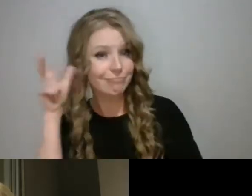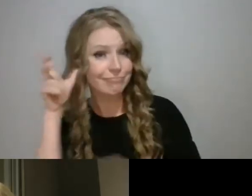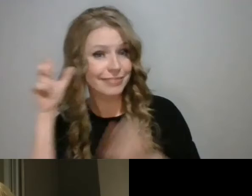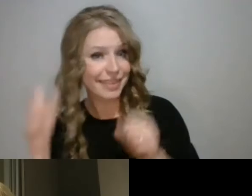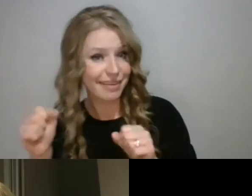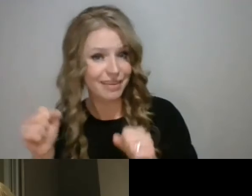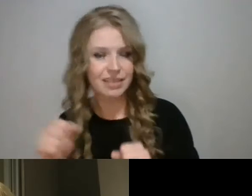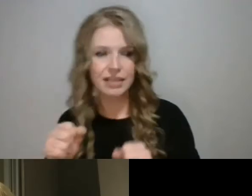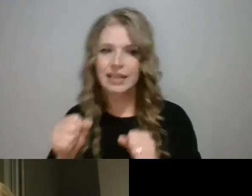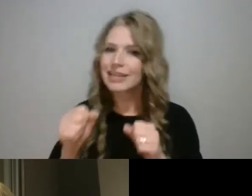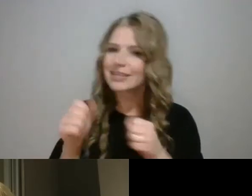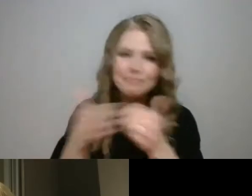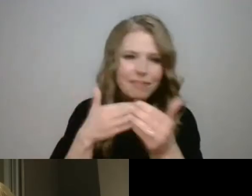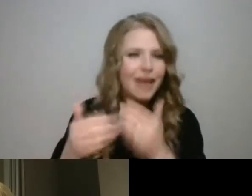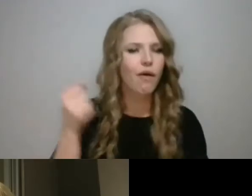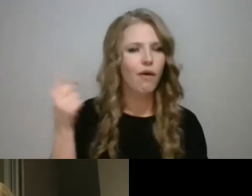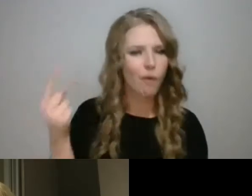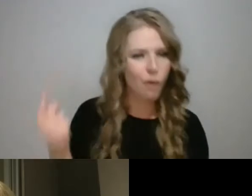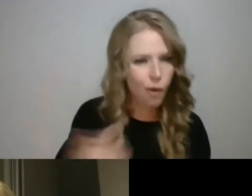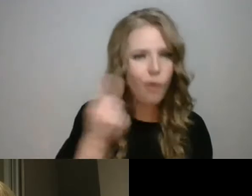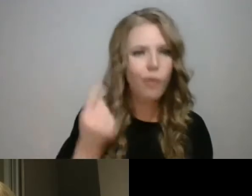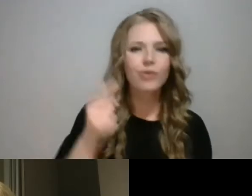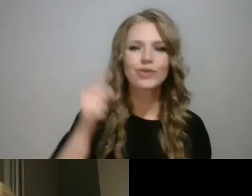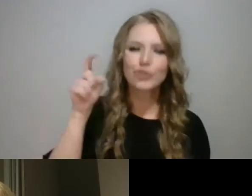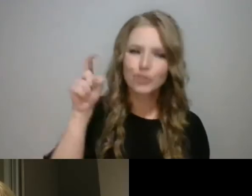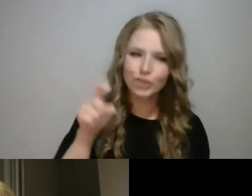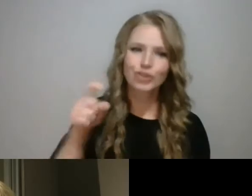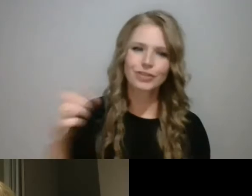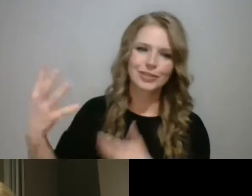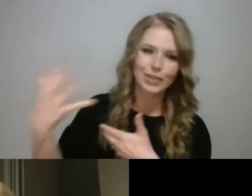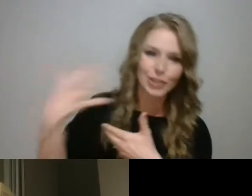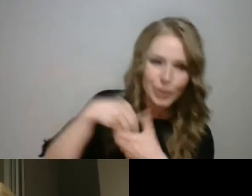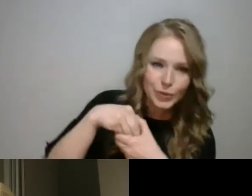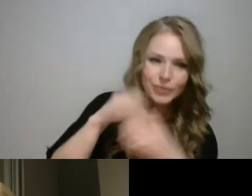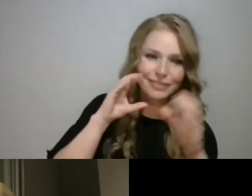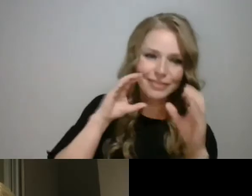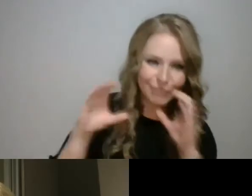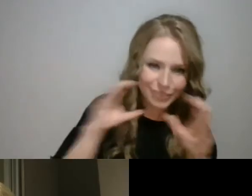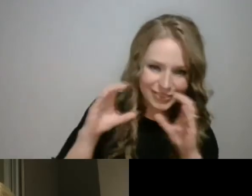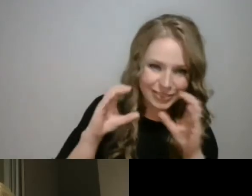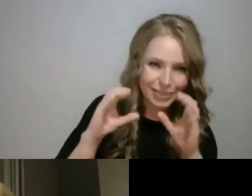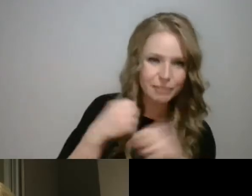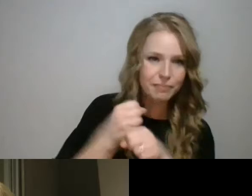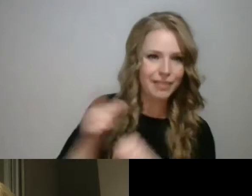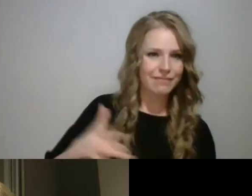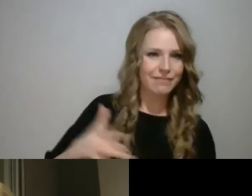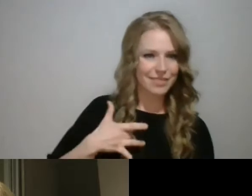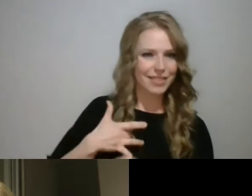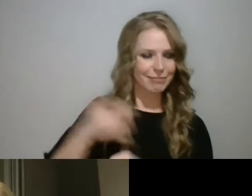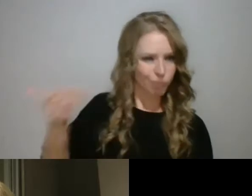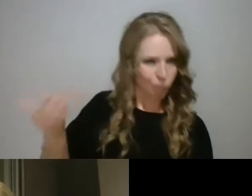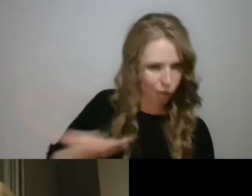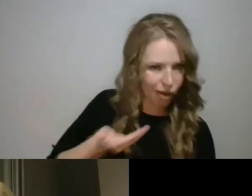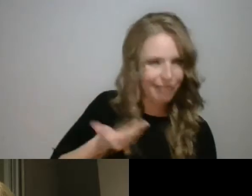you know, whether they have hearing aids, it doesn't matter, you know, what type of hearing loss they have. It's